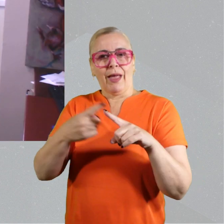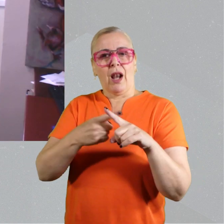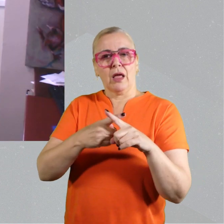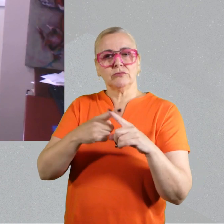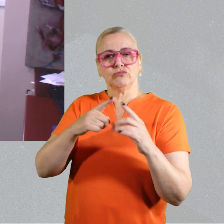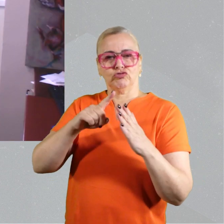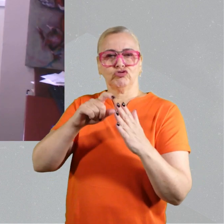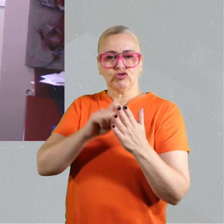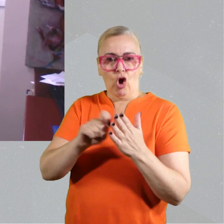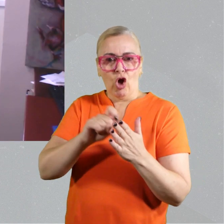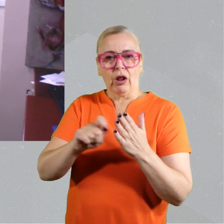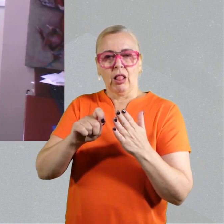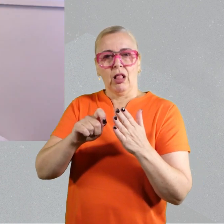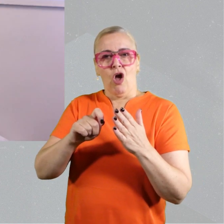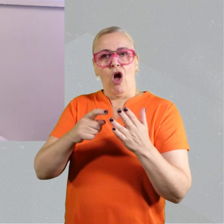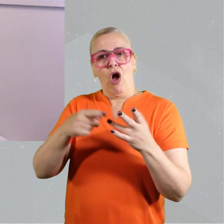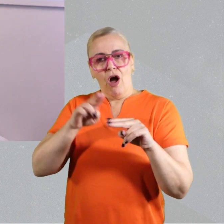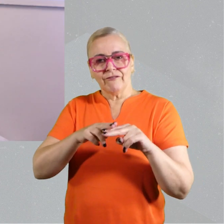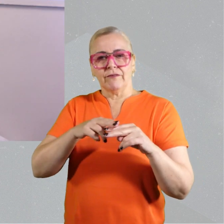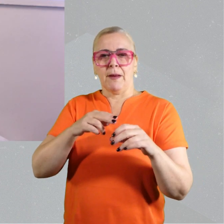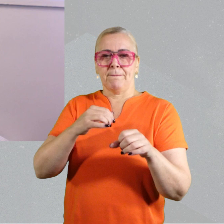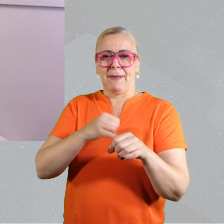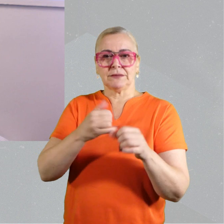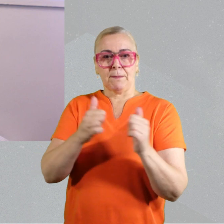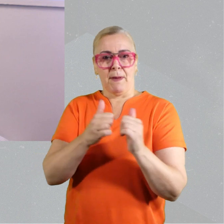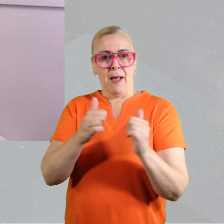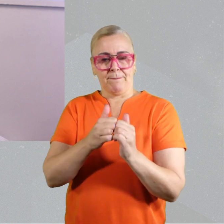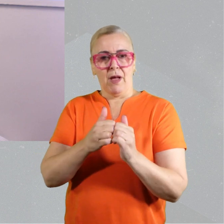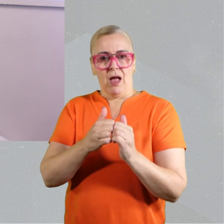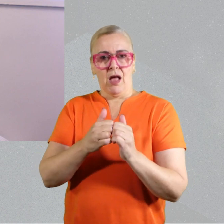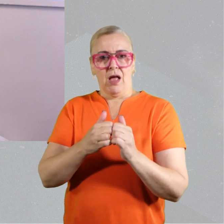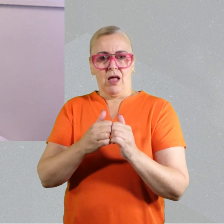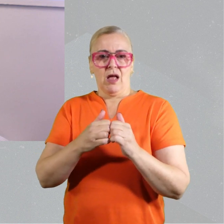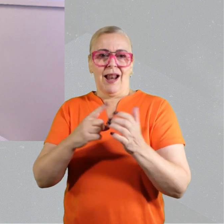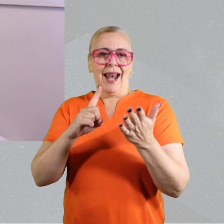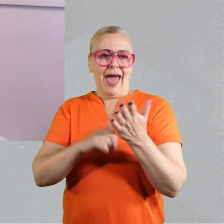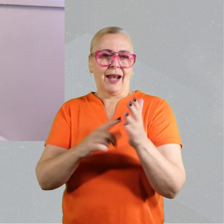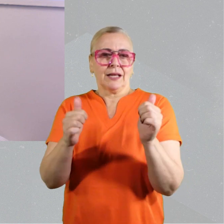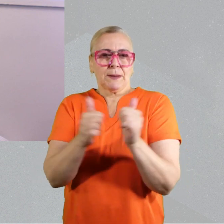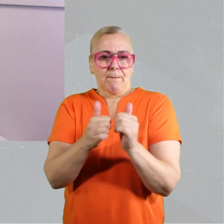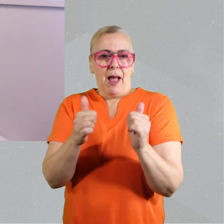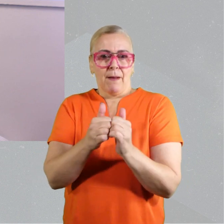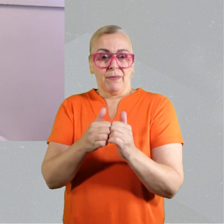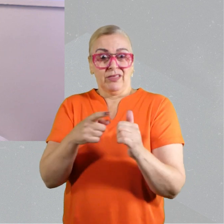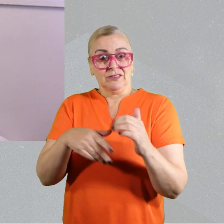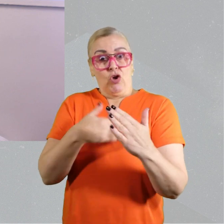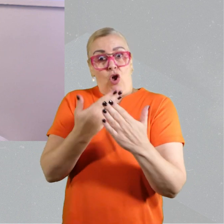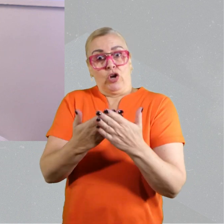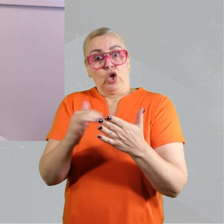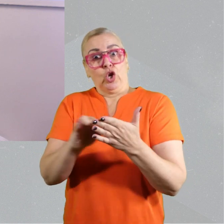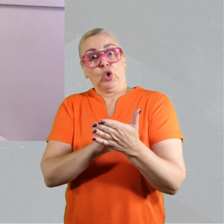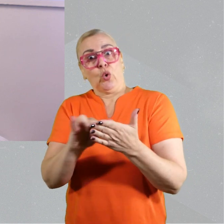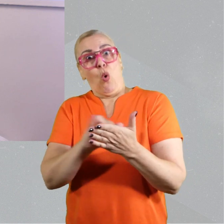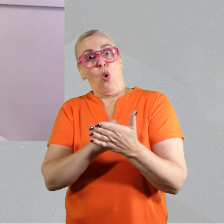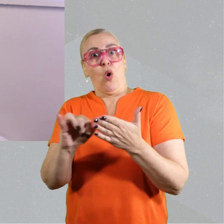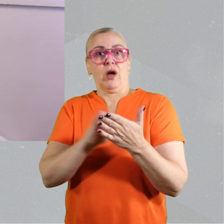stage of presentation of the cancer. Instead of 50 to 60% stage four, it was 20 to 25% stage four, which is a huge